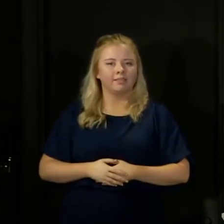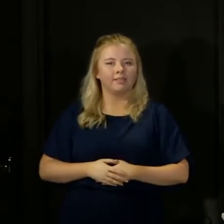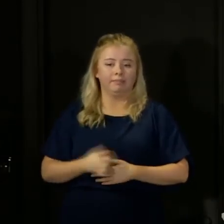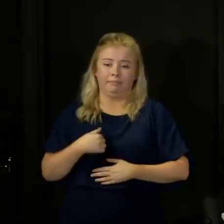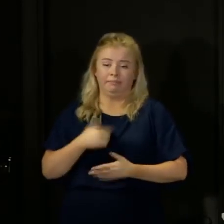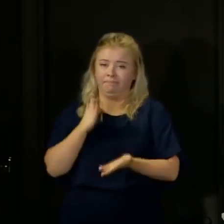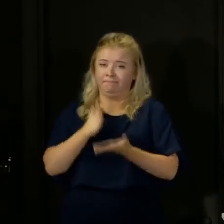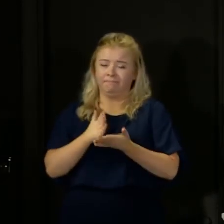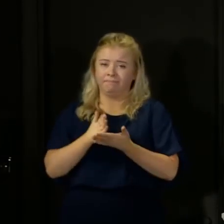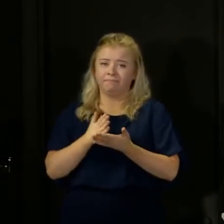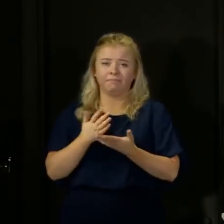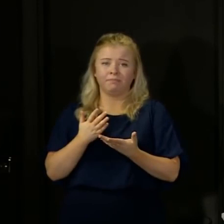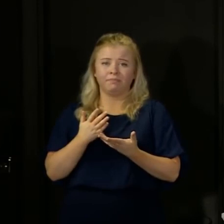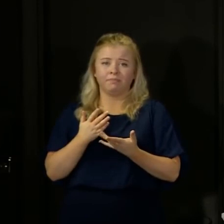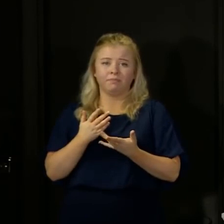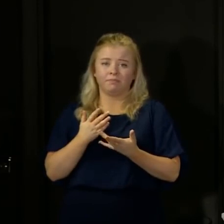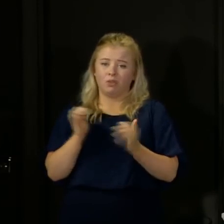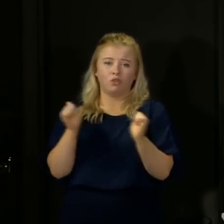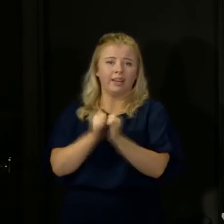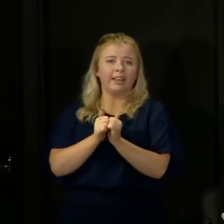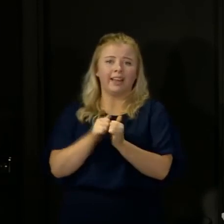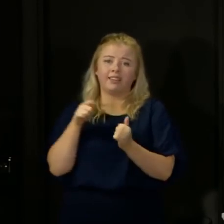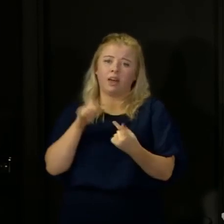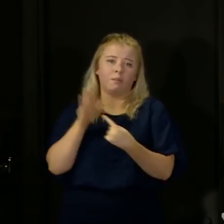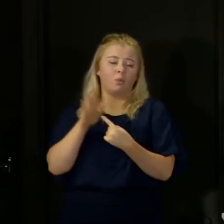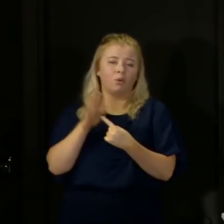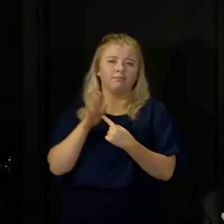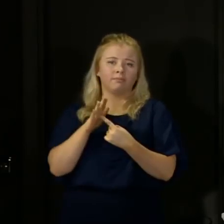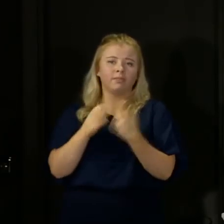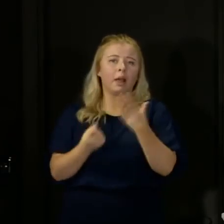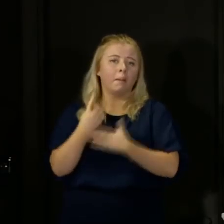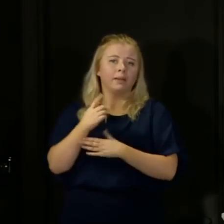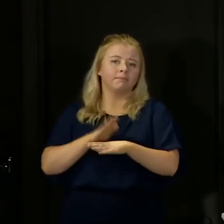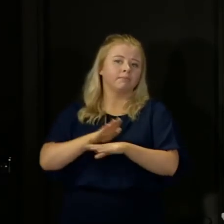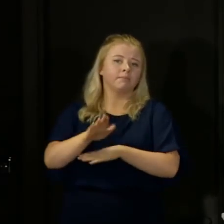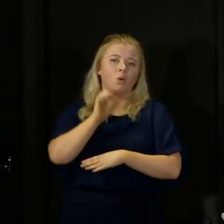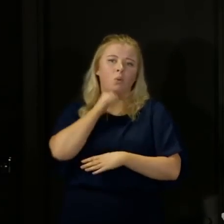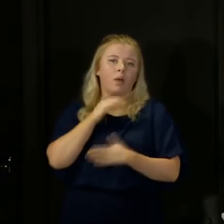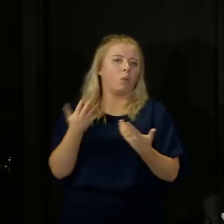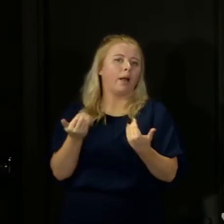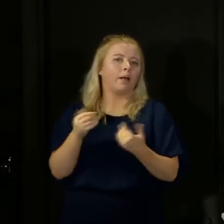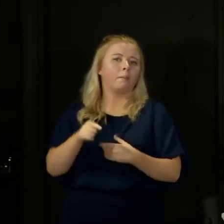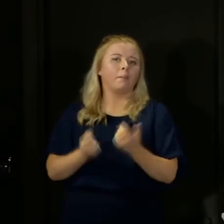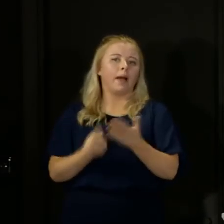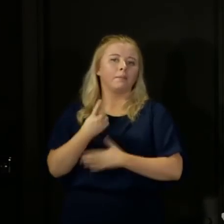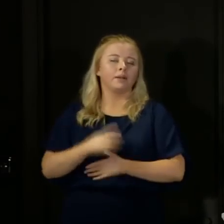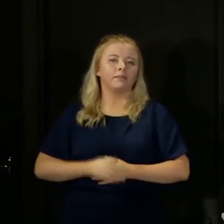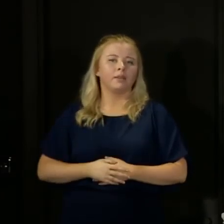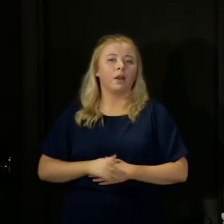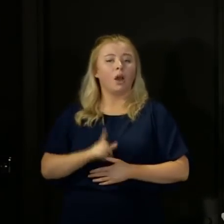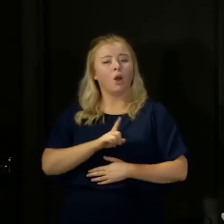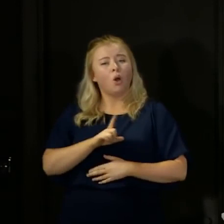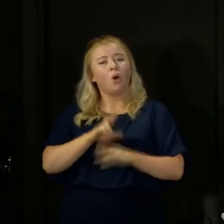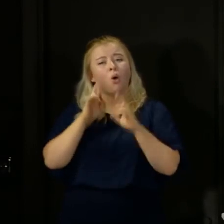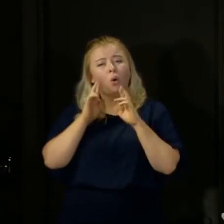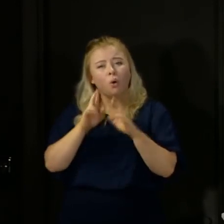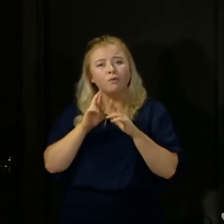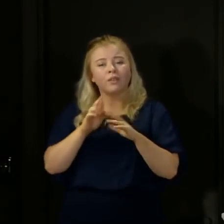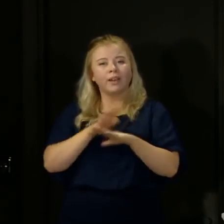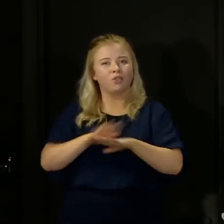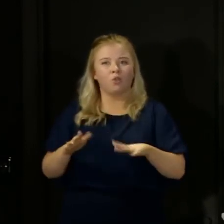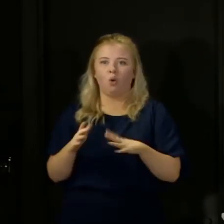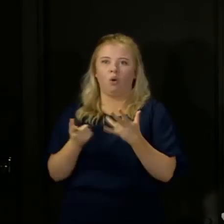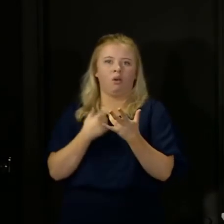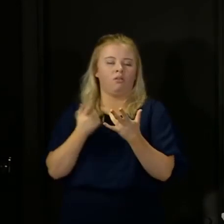am absolutely in agreement that that's important. And indeed, we'll welcome that because this is hopefully, we will not have another